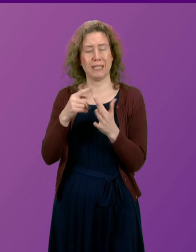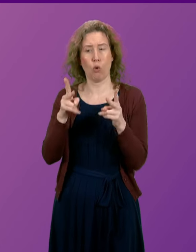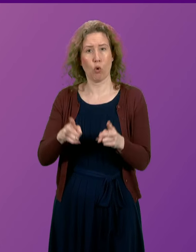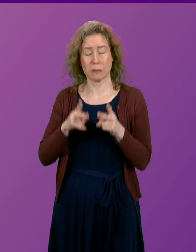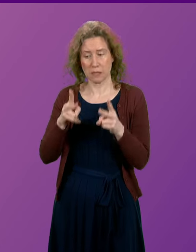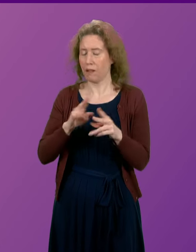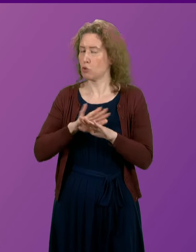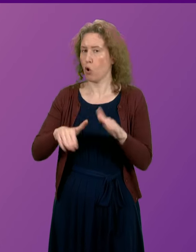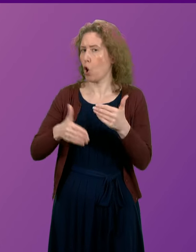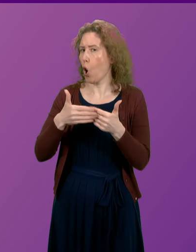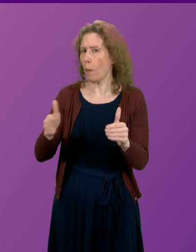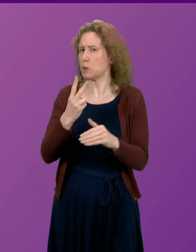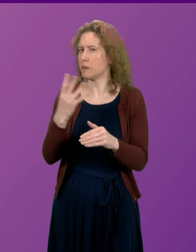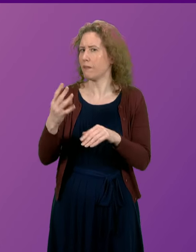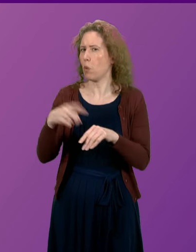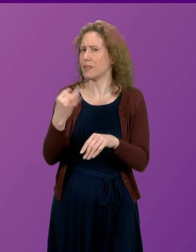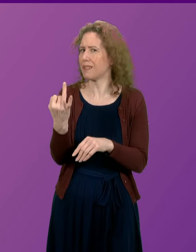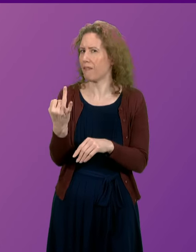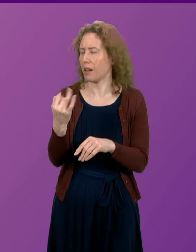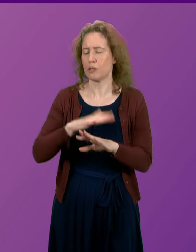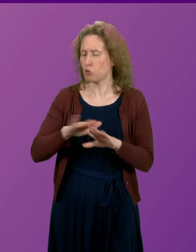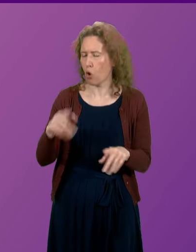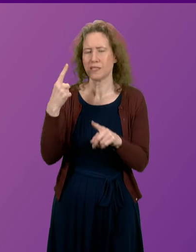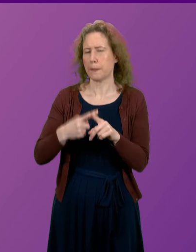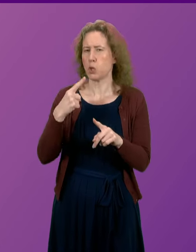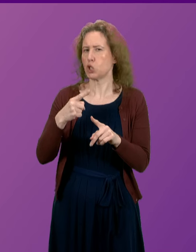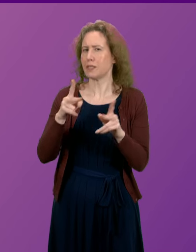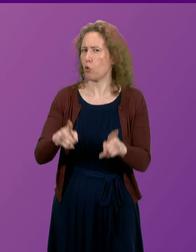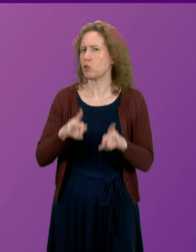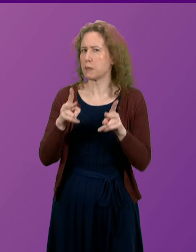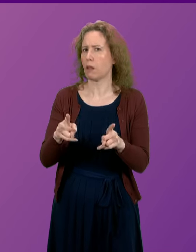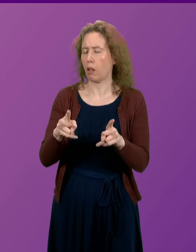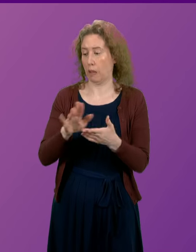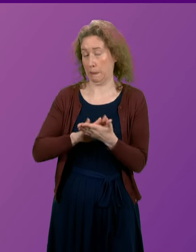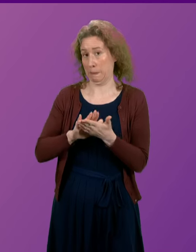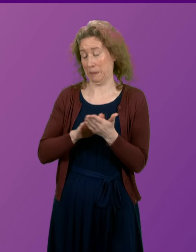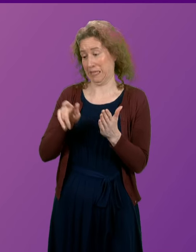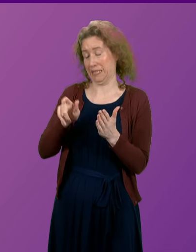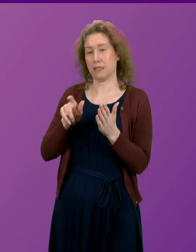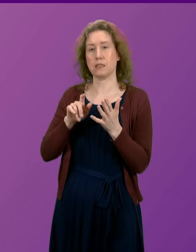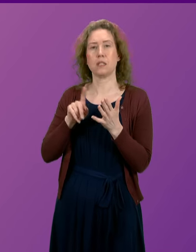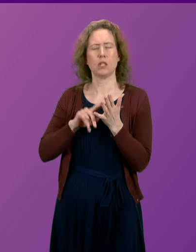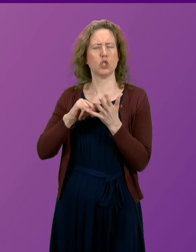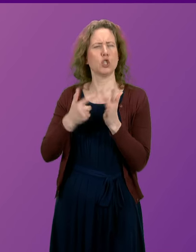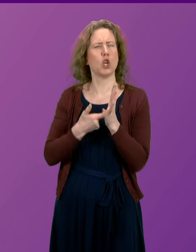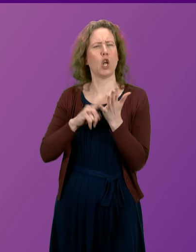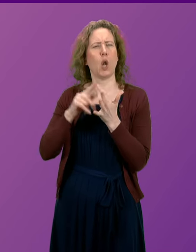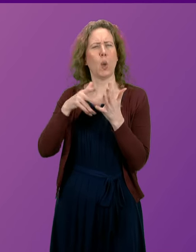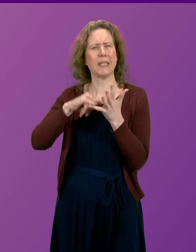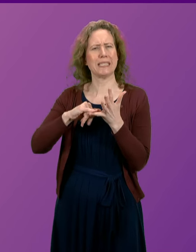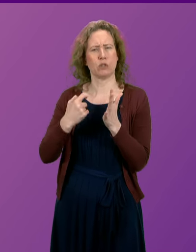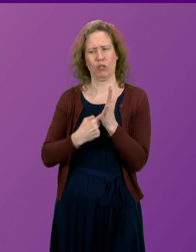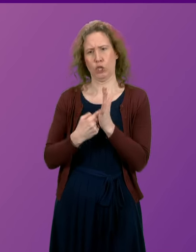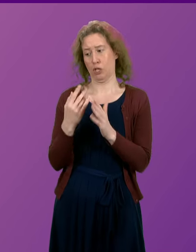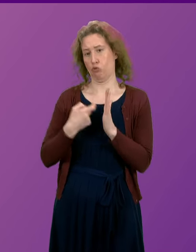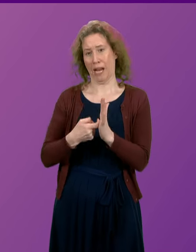operating currently as a 24-7 emergency facility. Sir Lewis Ritchie recommended some years ago that it should be.